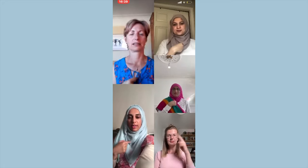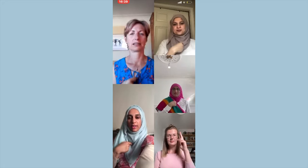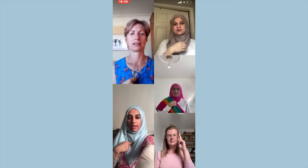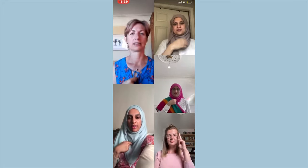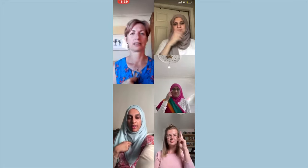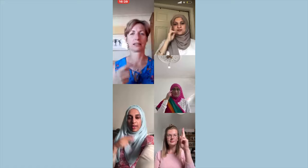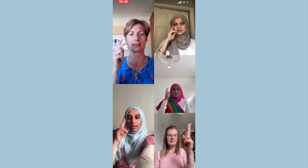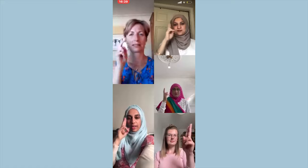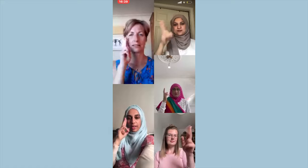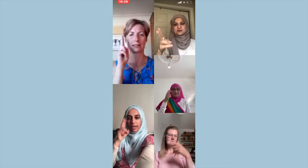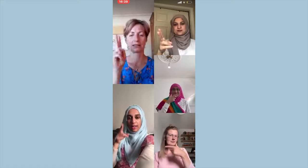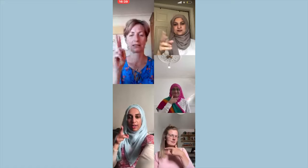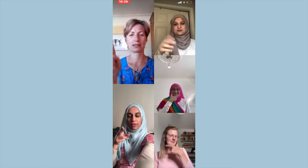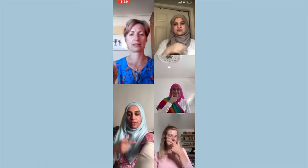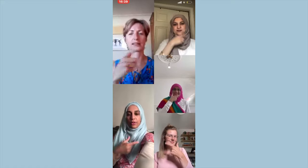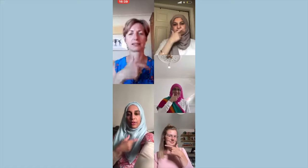Ooh,